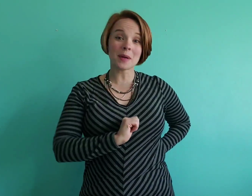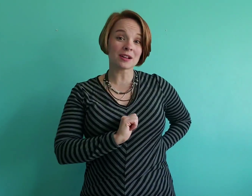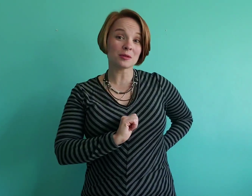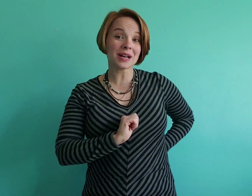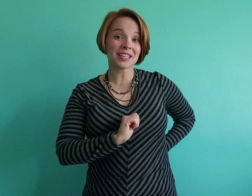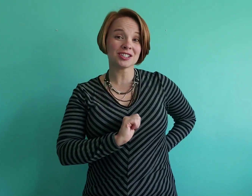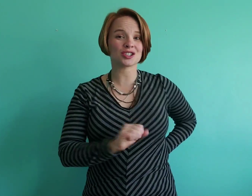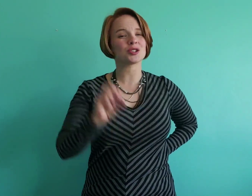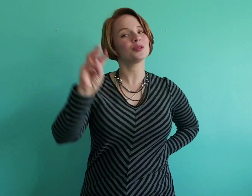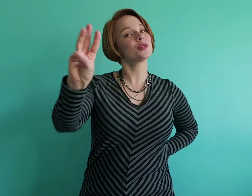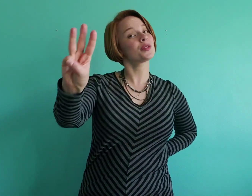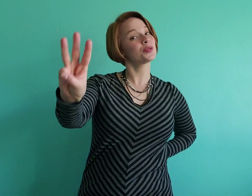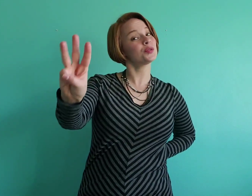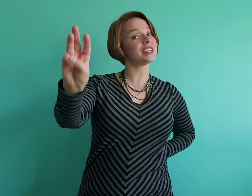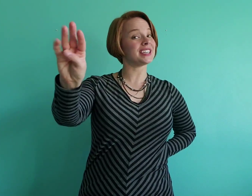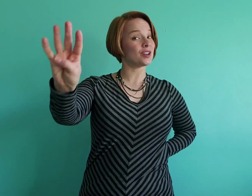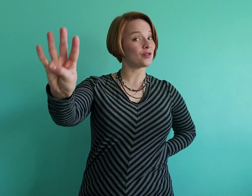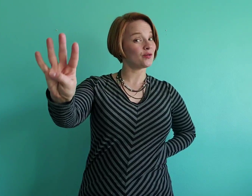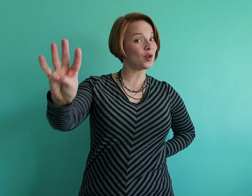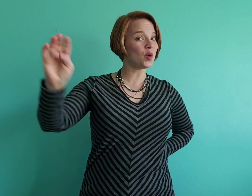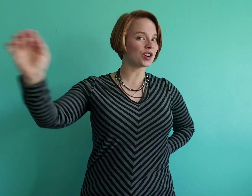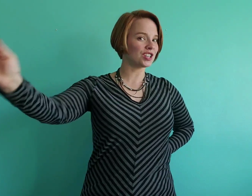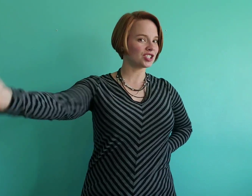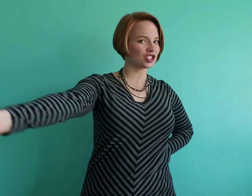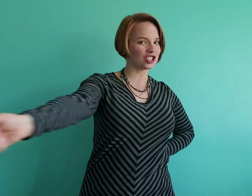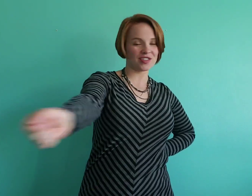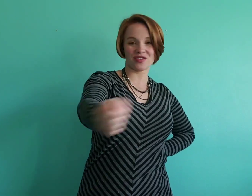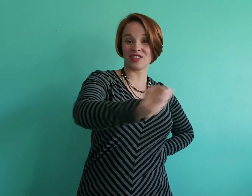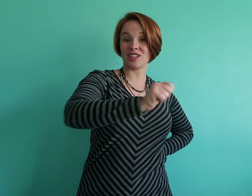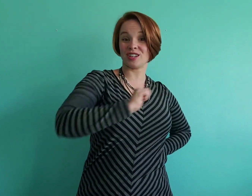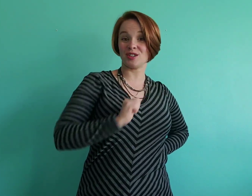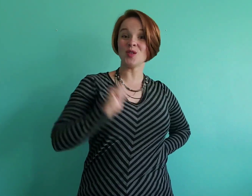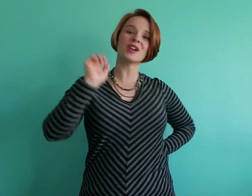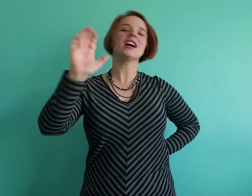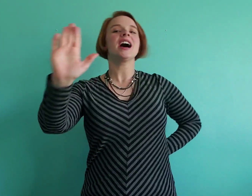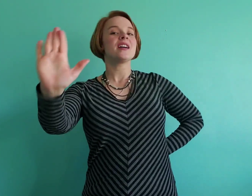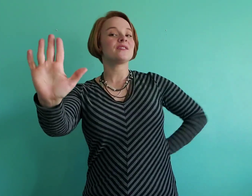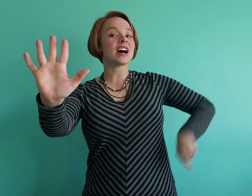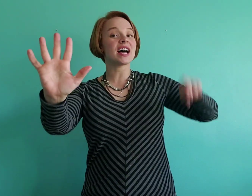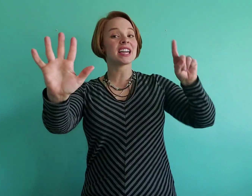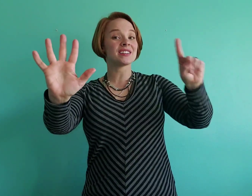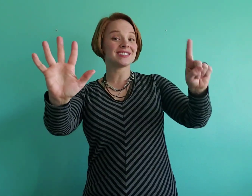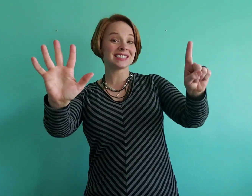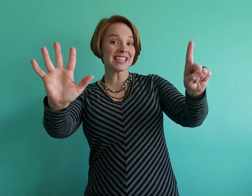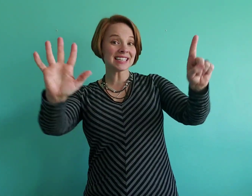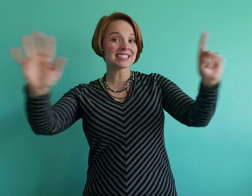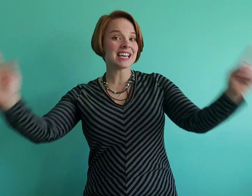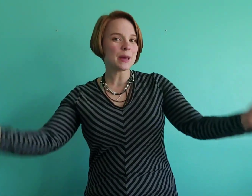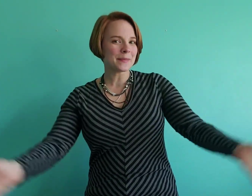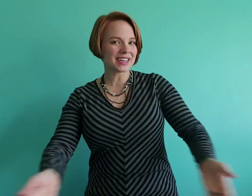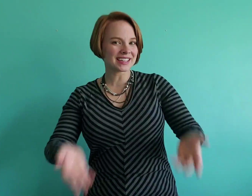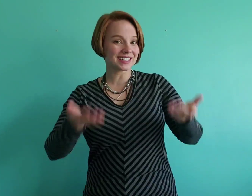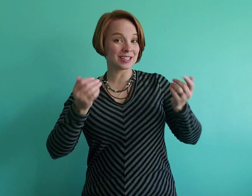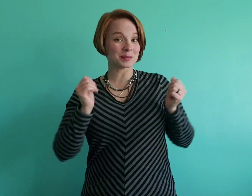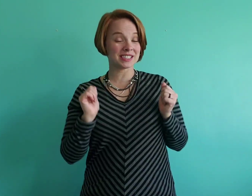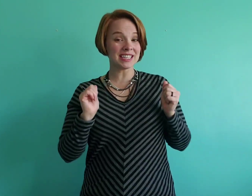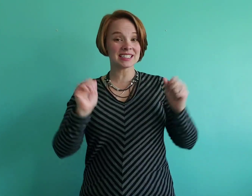buckle my shoe. Three, four, shut the door. Five, six, pick up sticks.